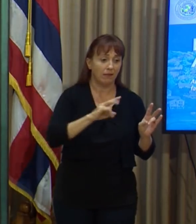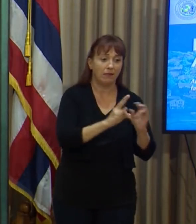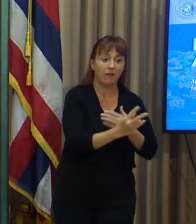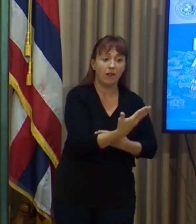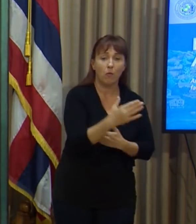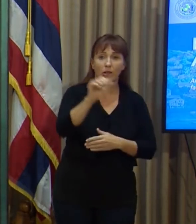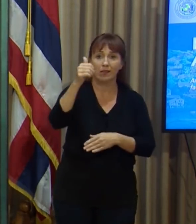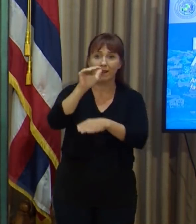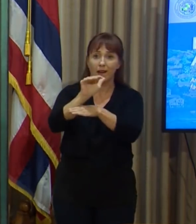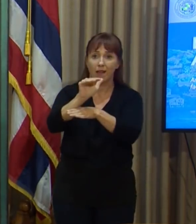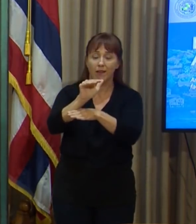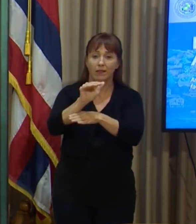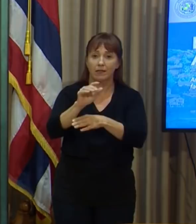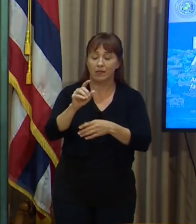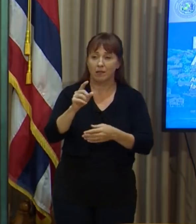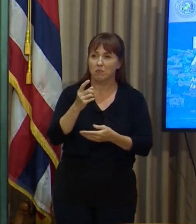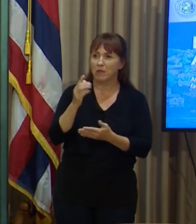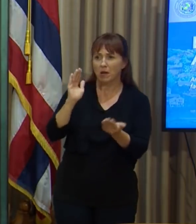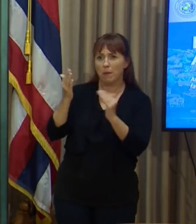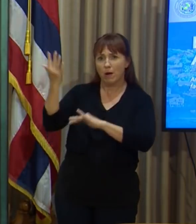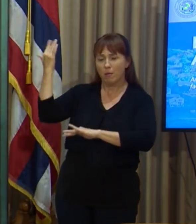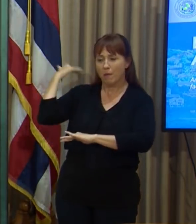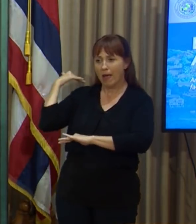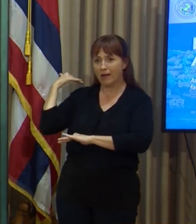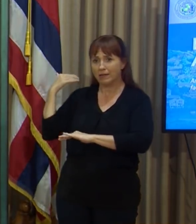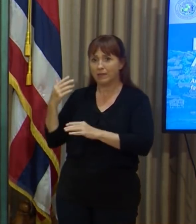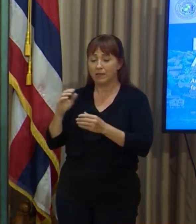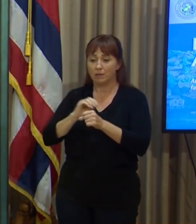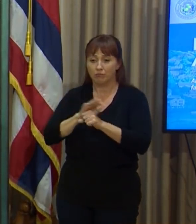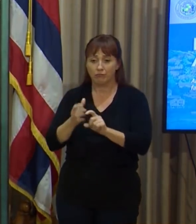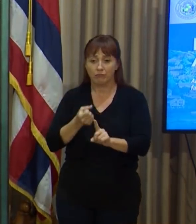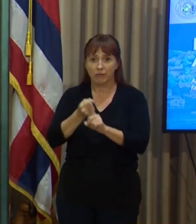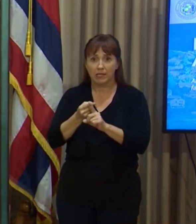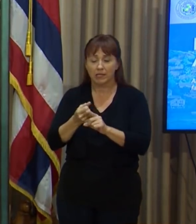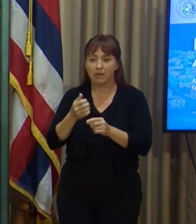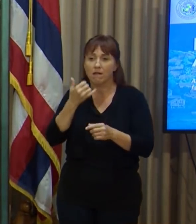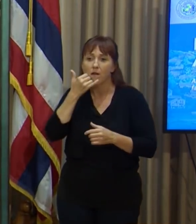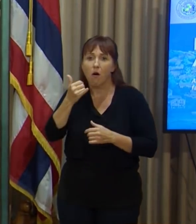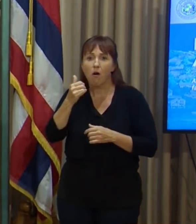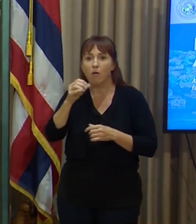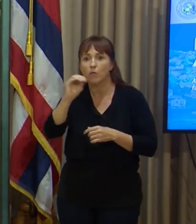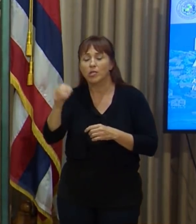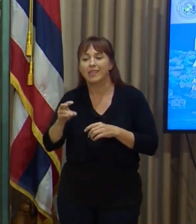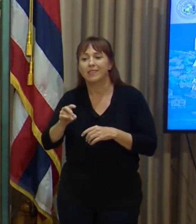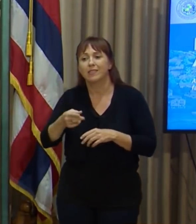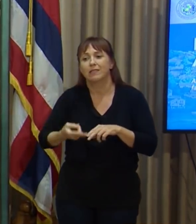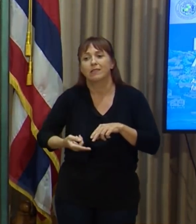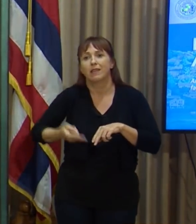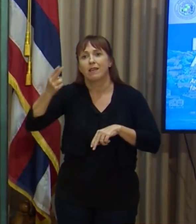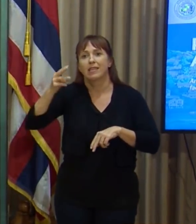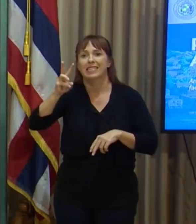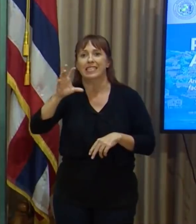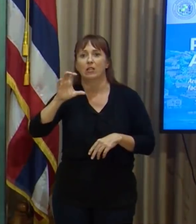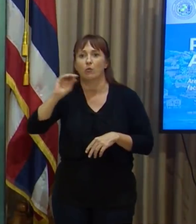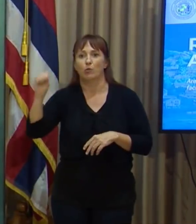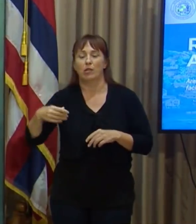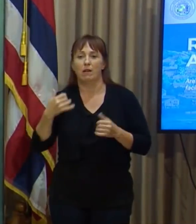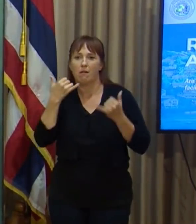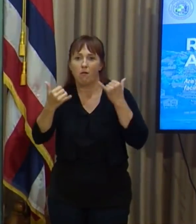Our weekly call rate is up over 600 percent since the pandemic began six months ago. With 2-1-1,